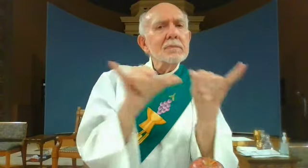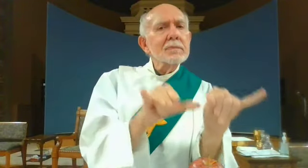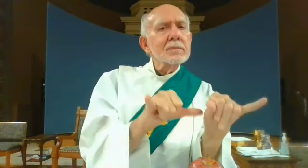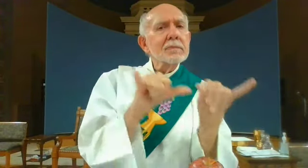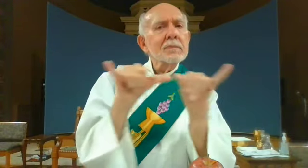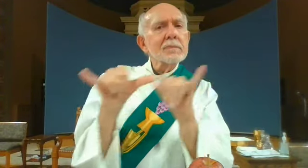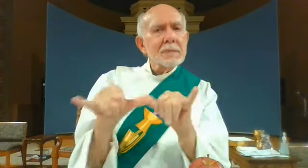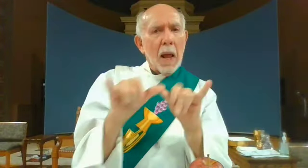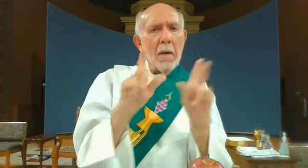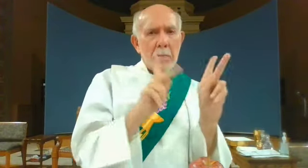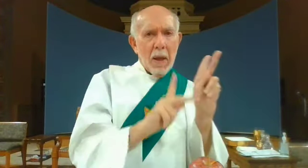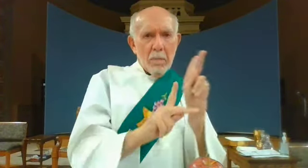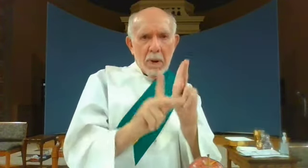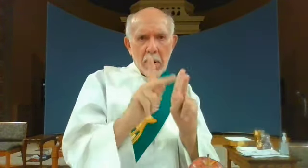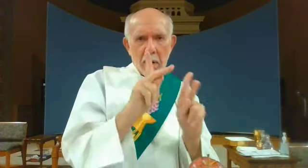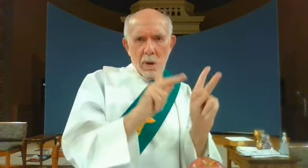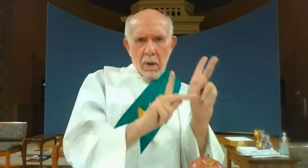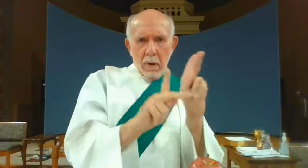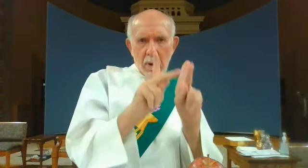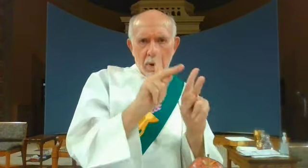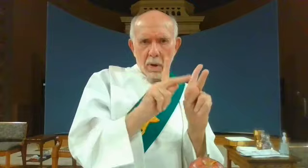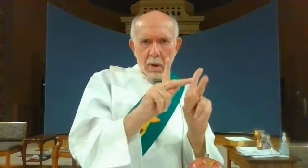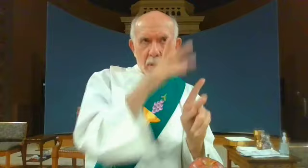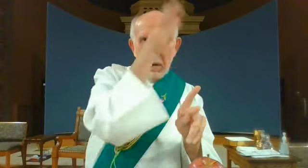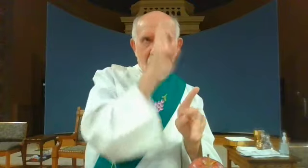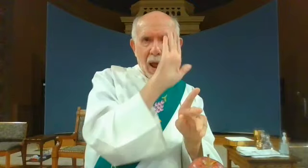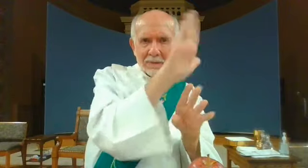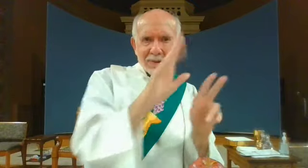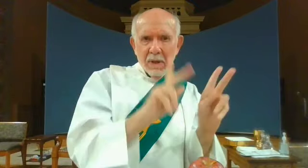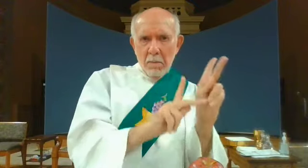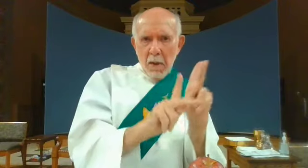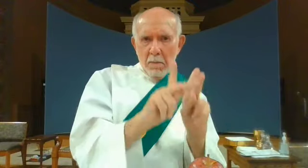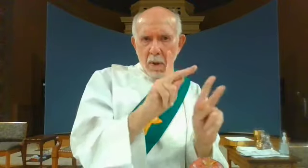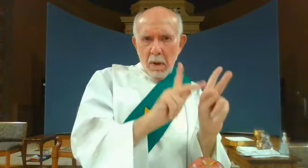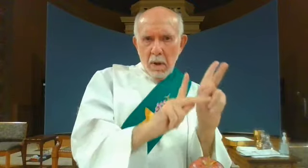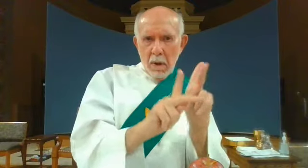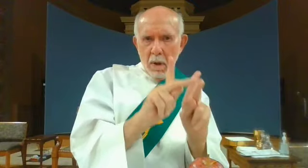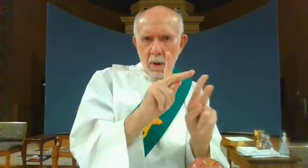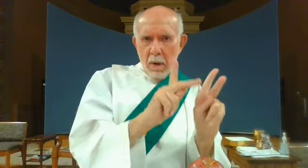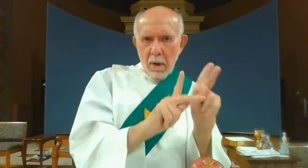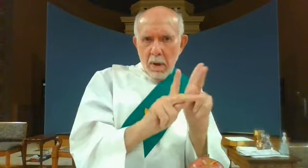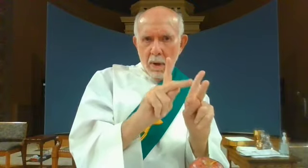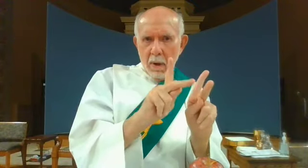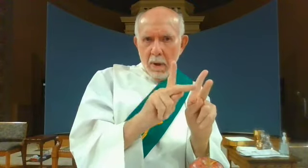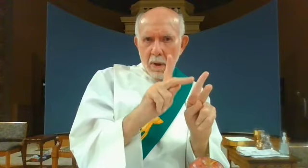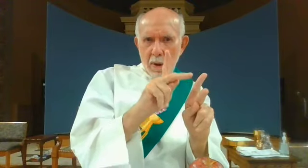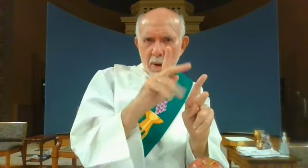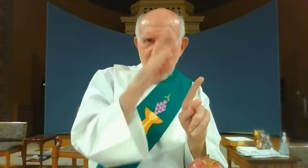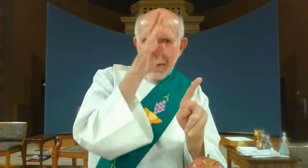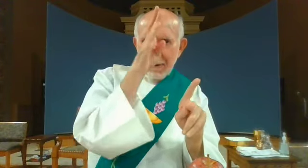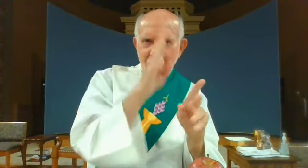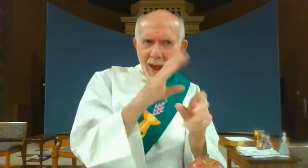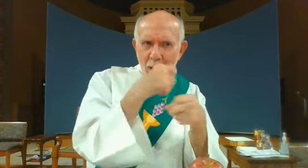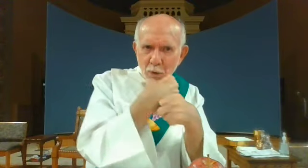to represent God's people God his people God